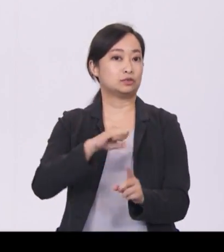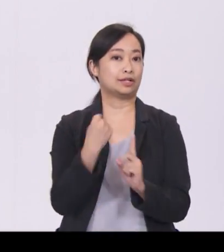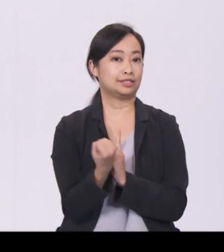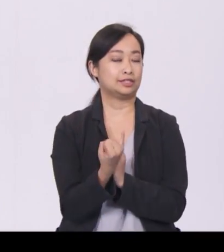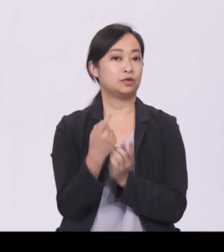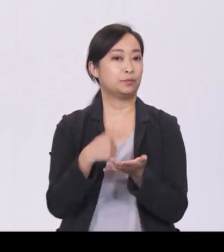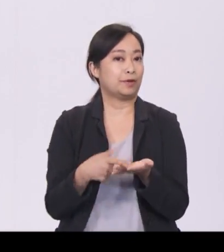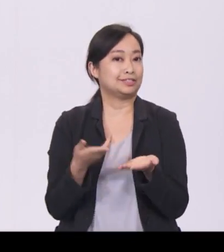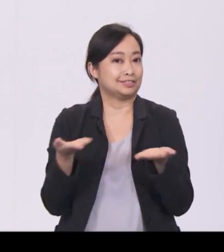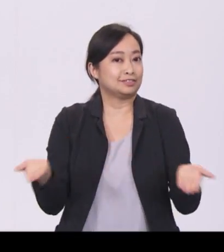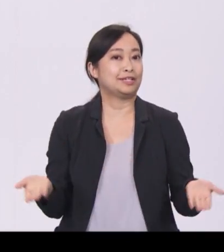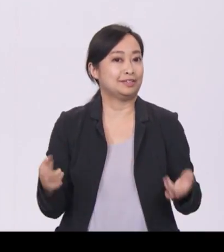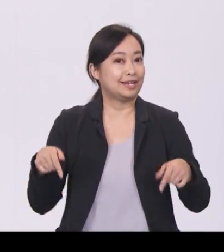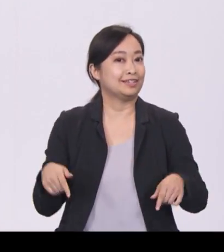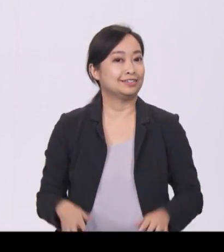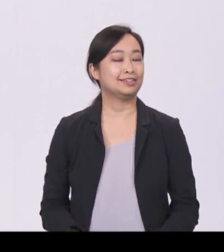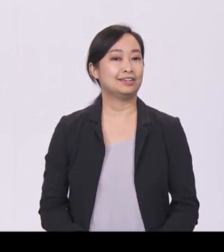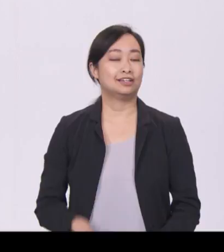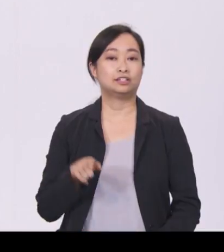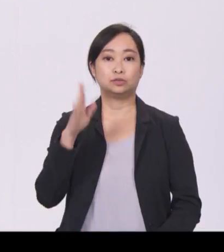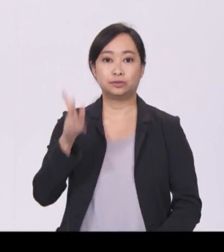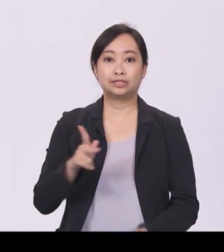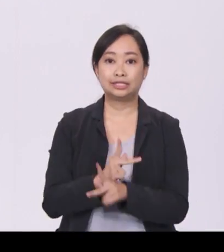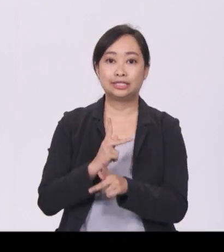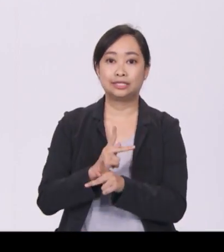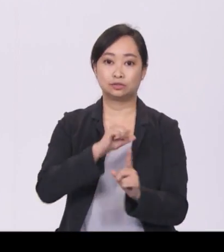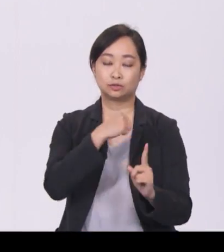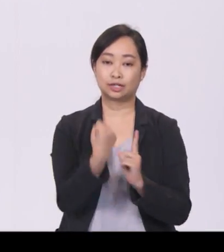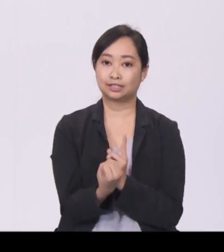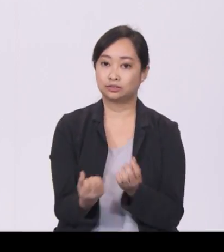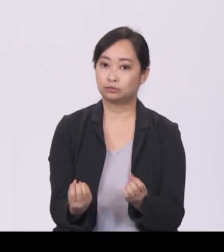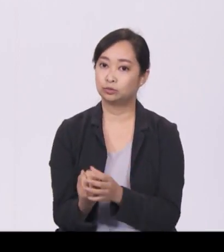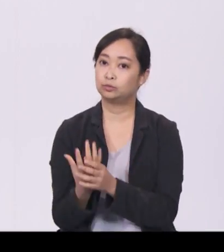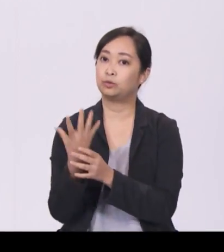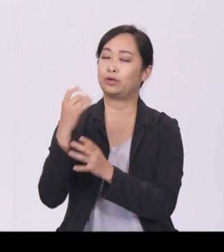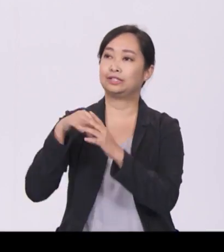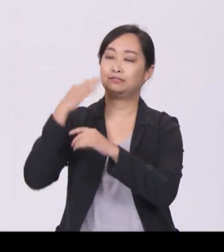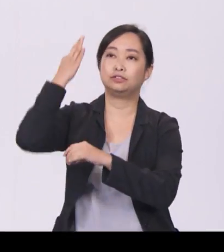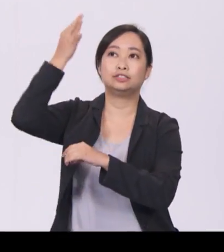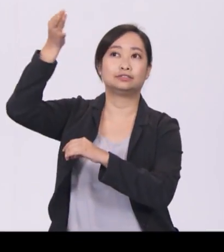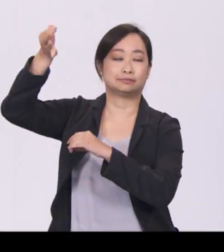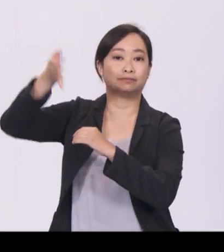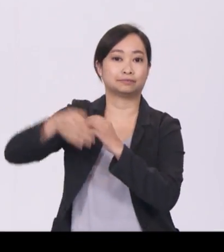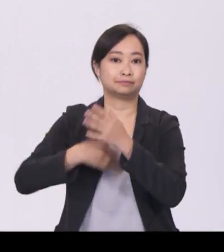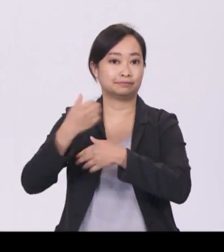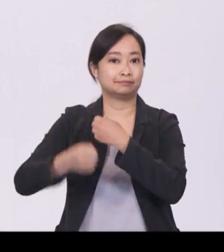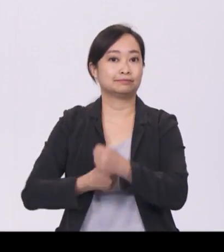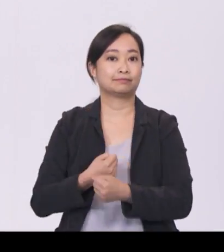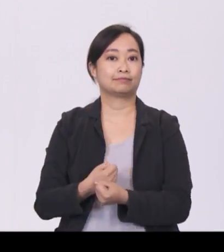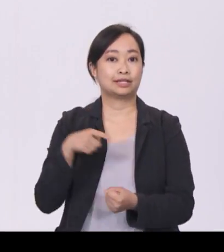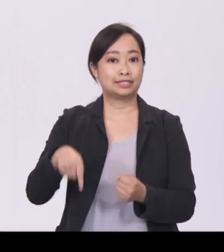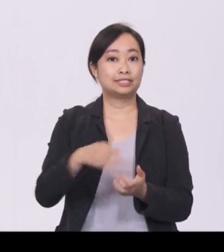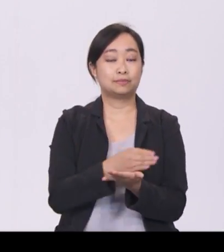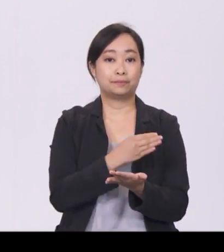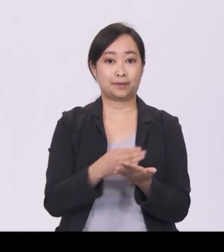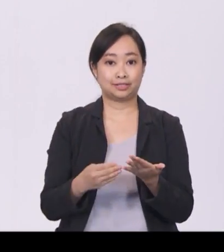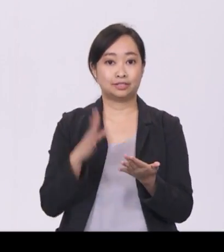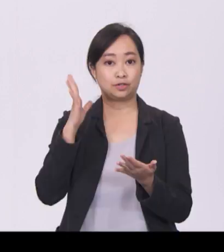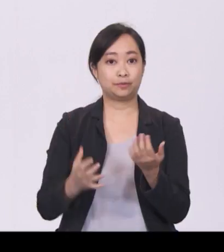that will keep our society thriving in the years ahead. This Budget will support all of us